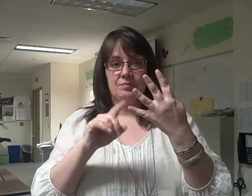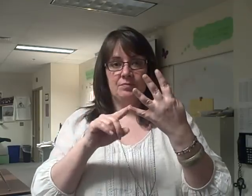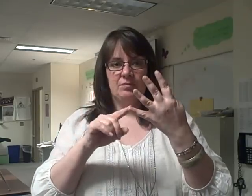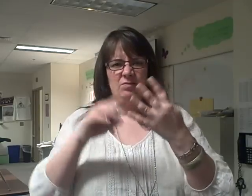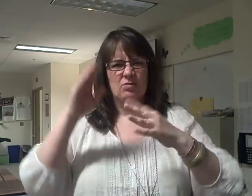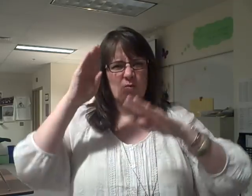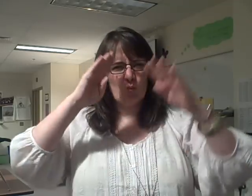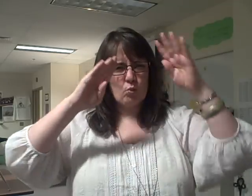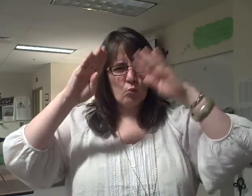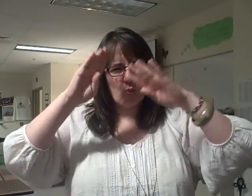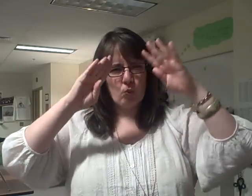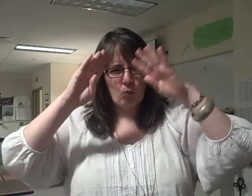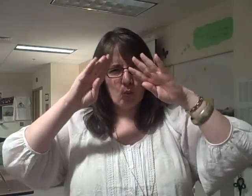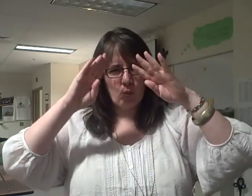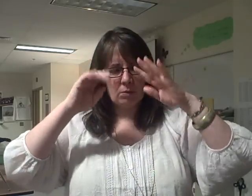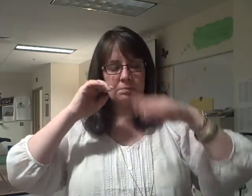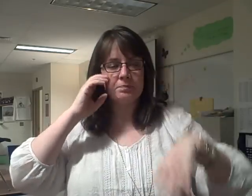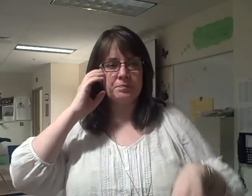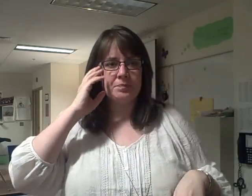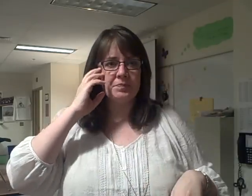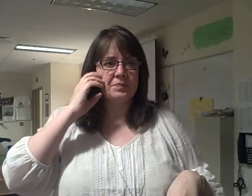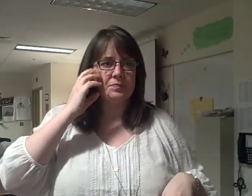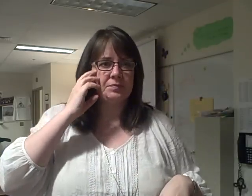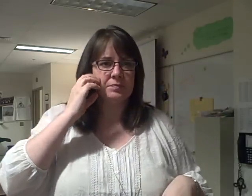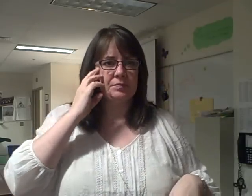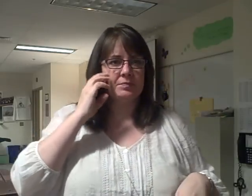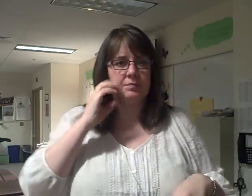But I kinda like the game